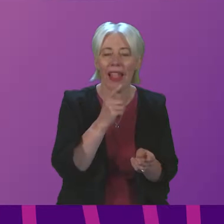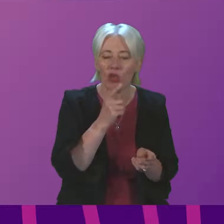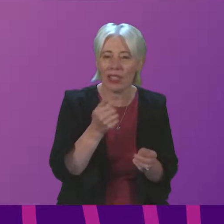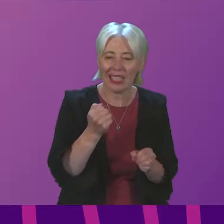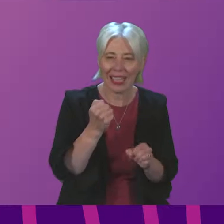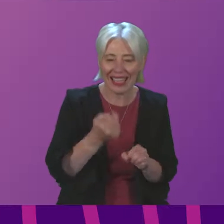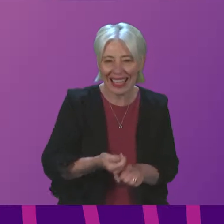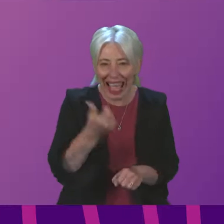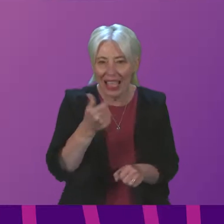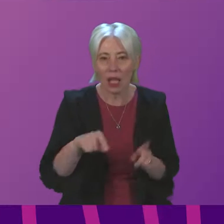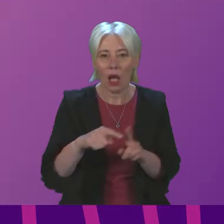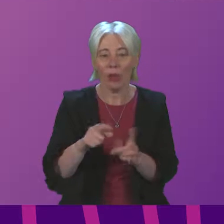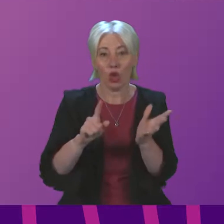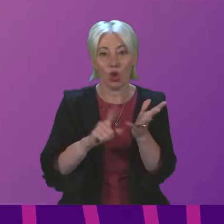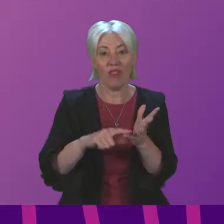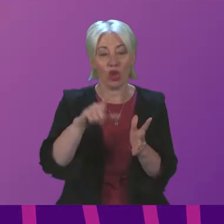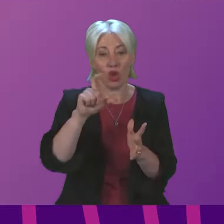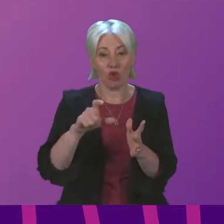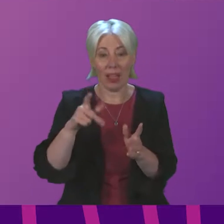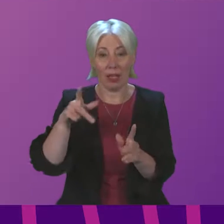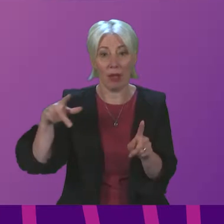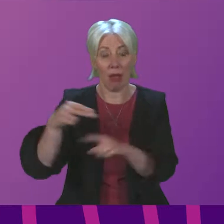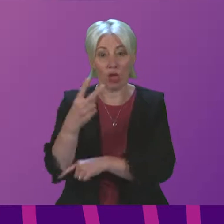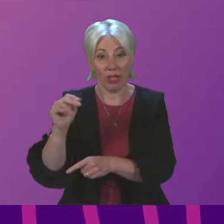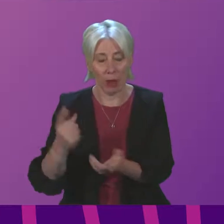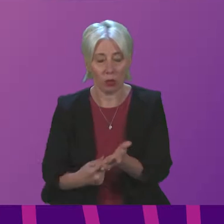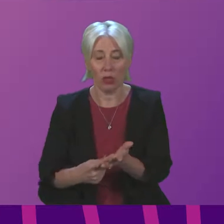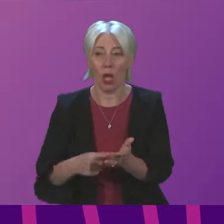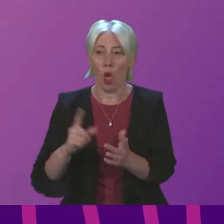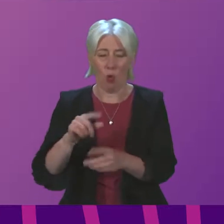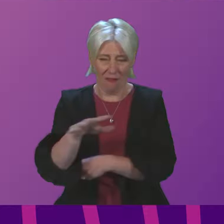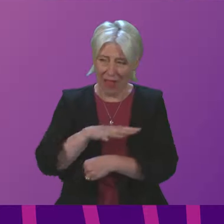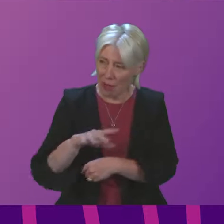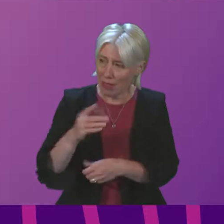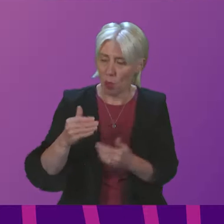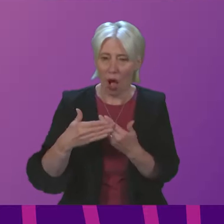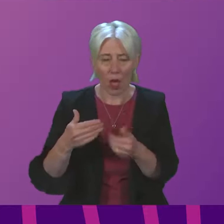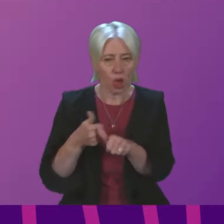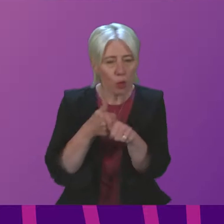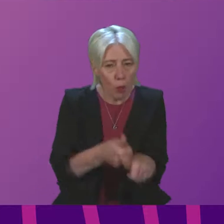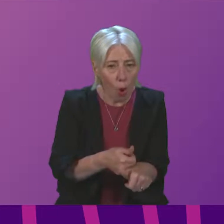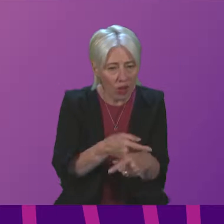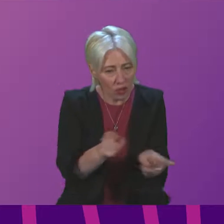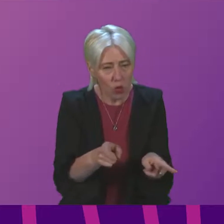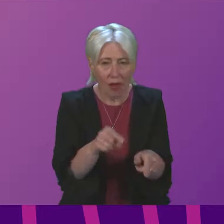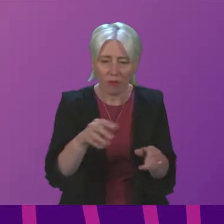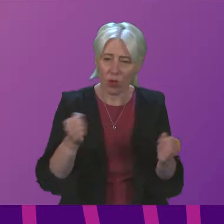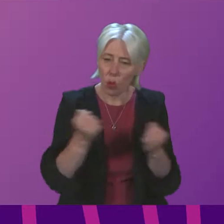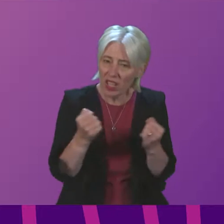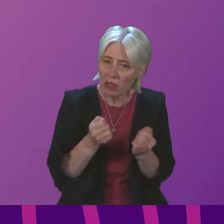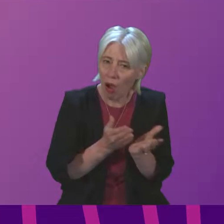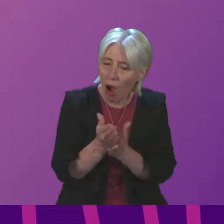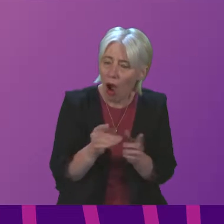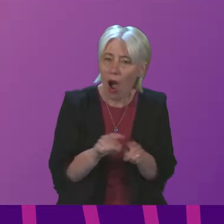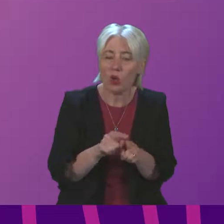What support has the Scottish Government provided to families struggling financially during the pandemic? What further support will be provided this winter, and what impact